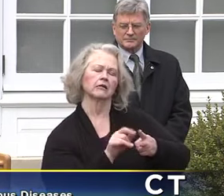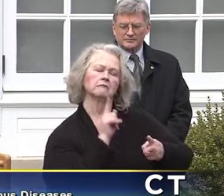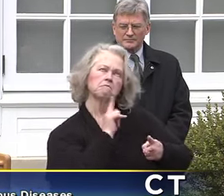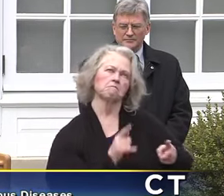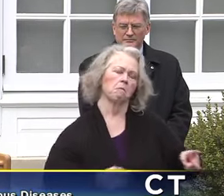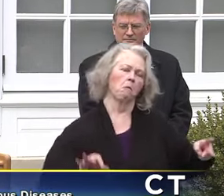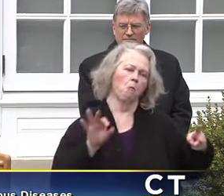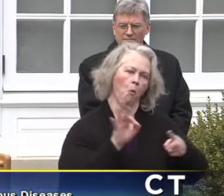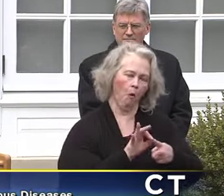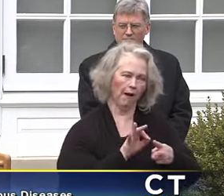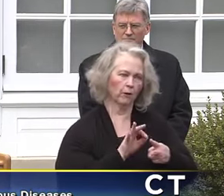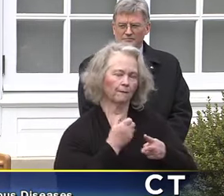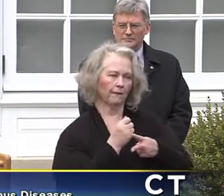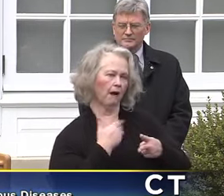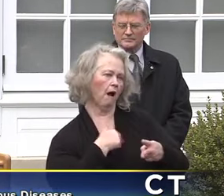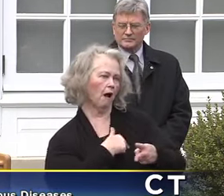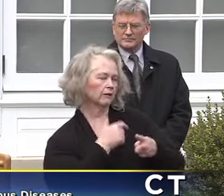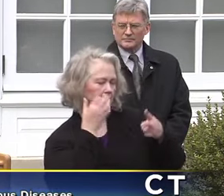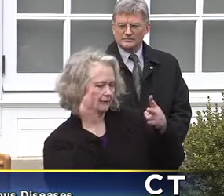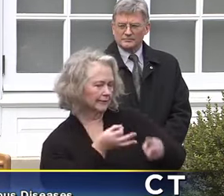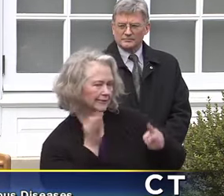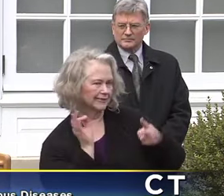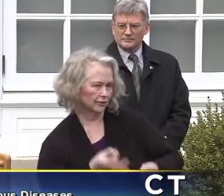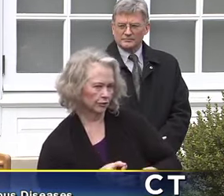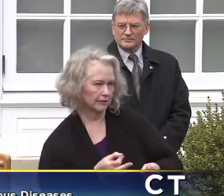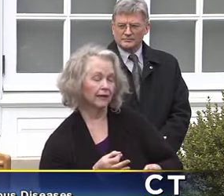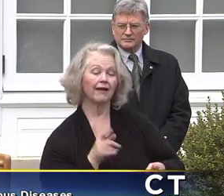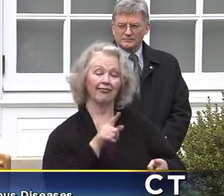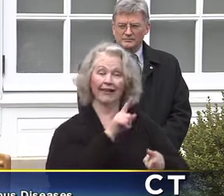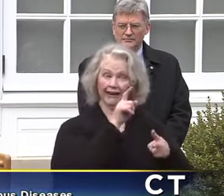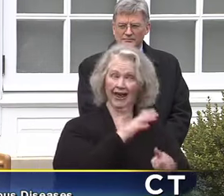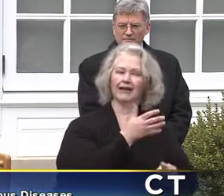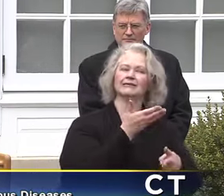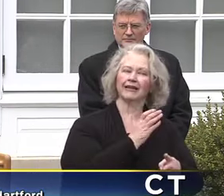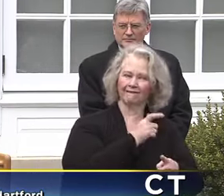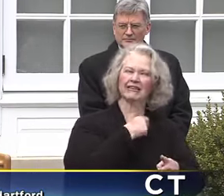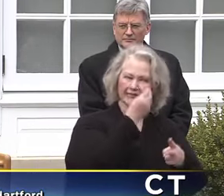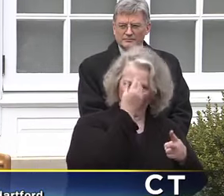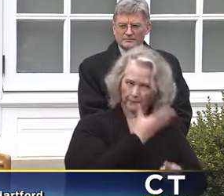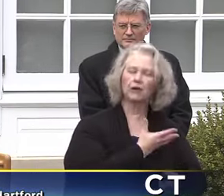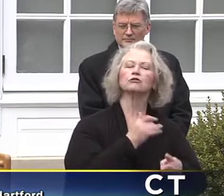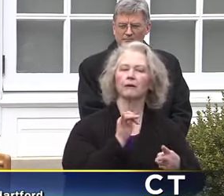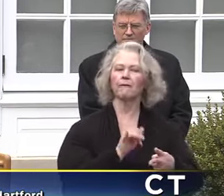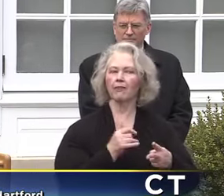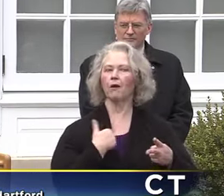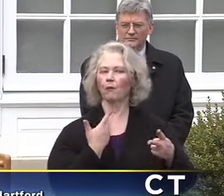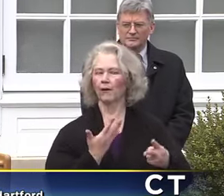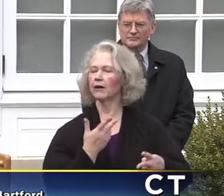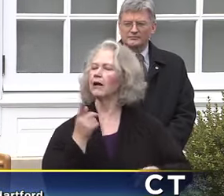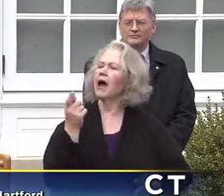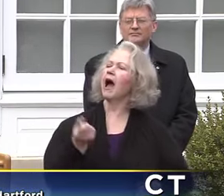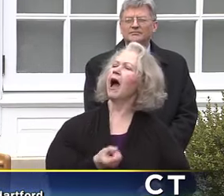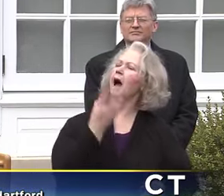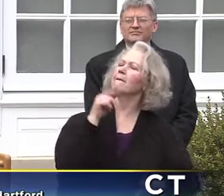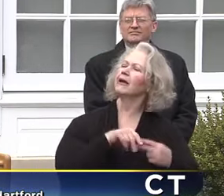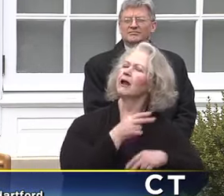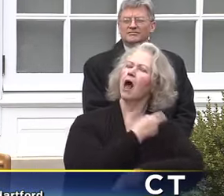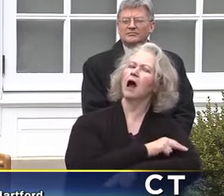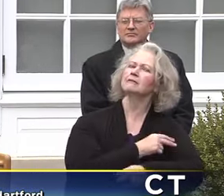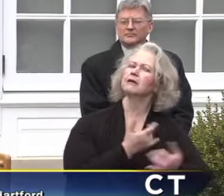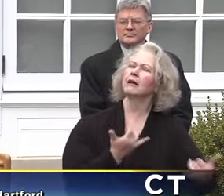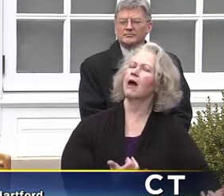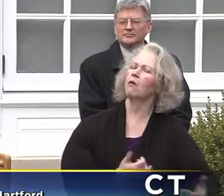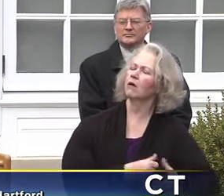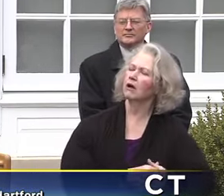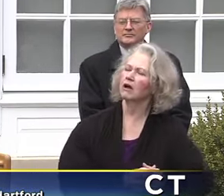And testing will support those things. But those are the two most important. Do you mean how many people are hospitalized right now? It's probably